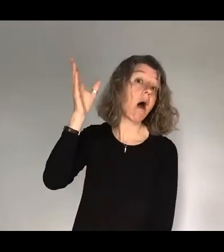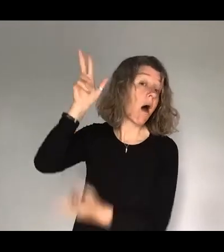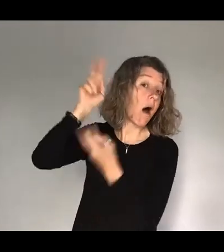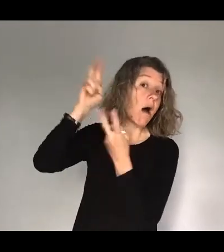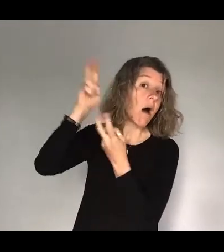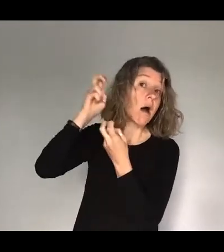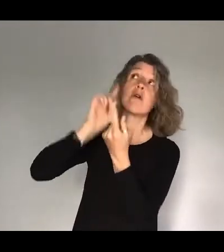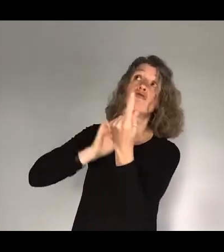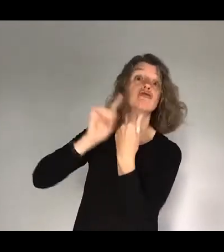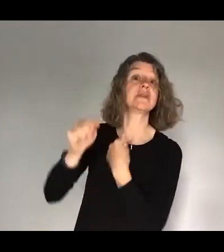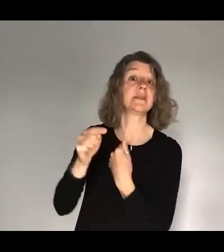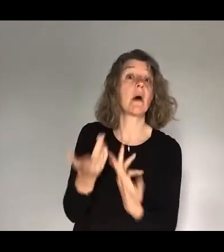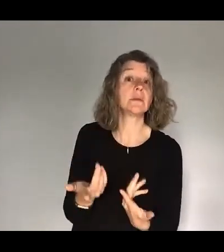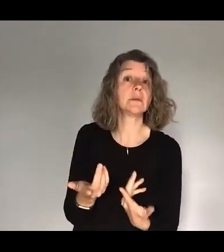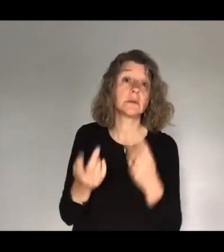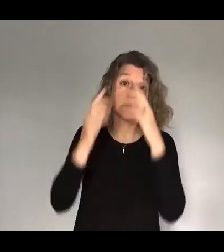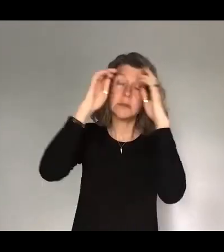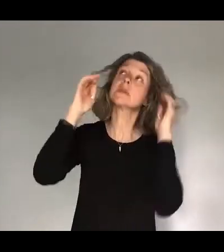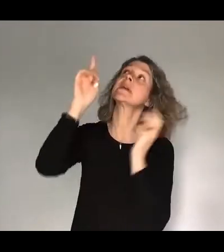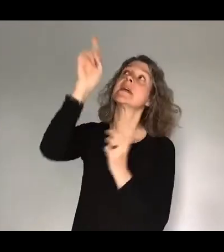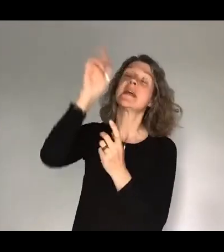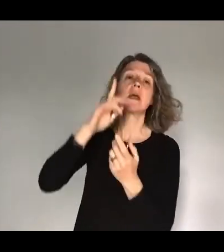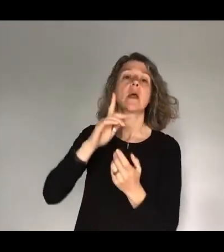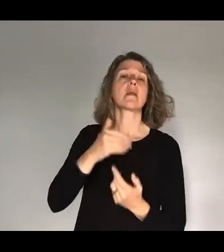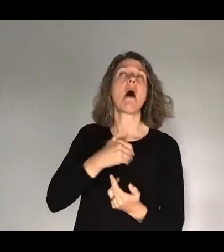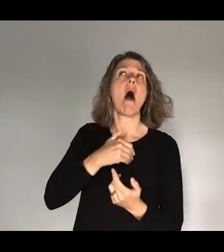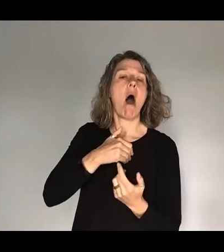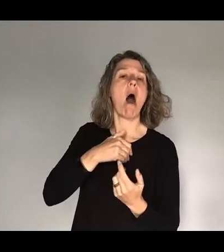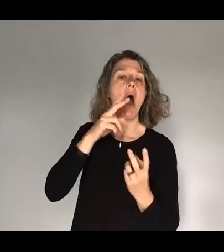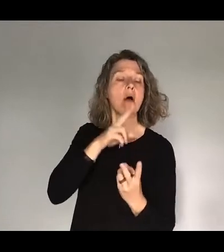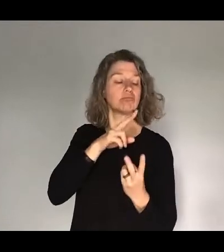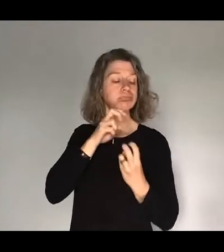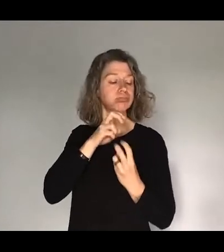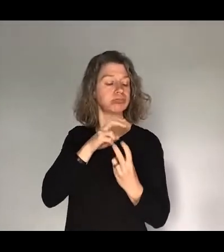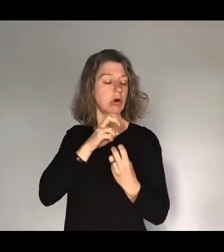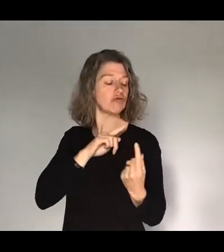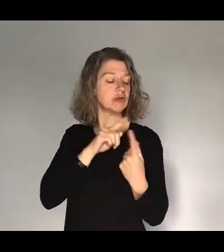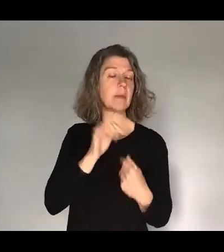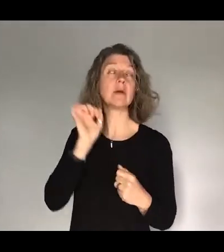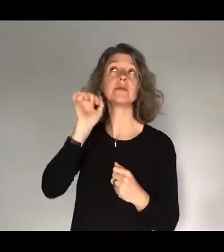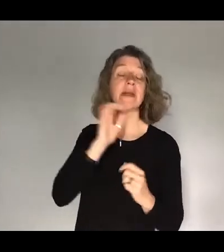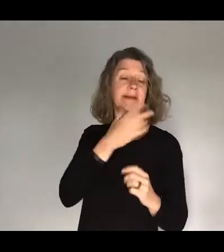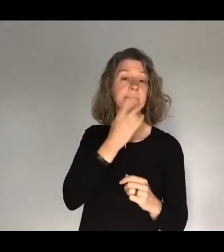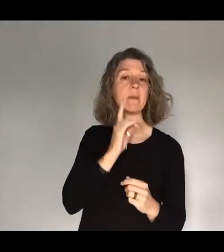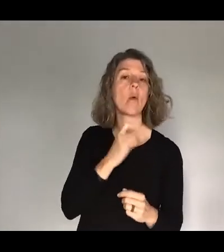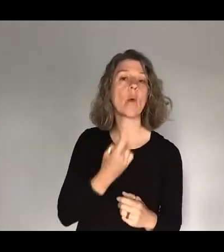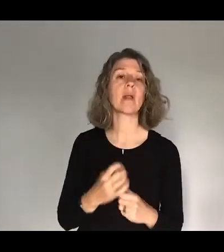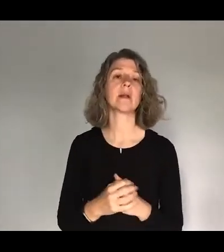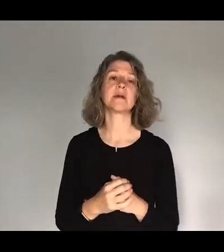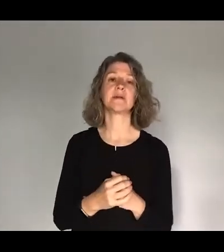inclined to hear and to respond to his people. We are a church that loves you to join a team. It can't happen without you. The worship, the